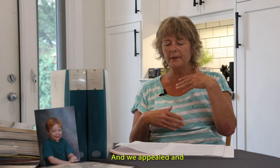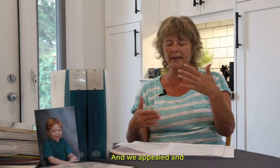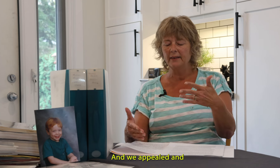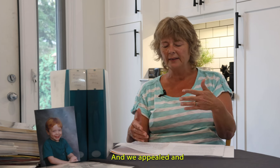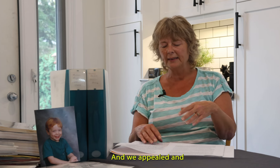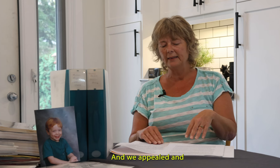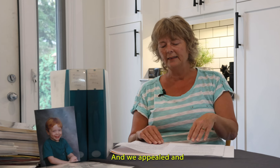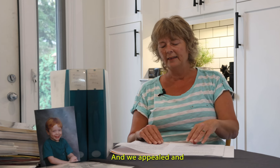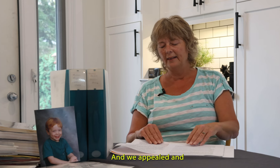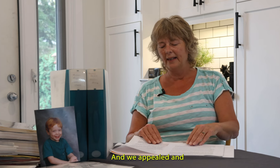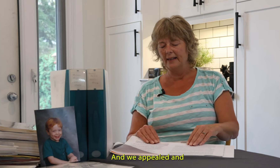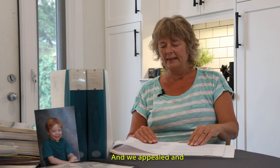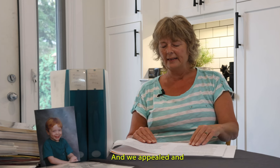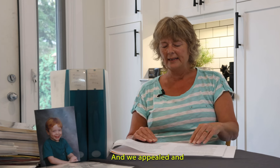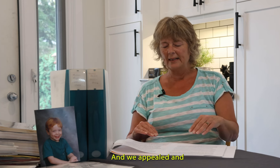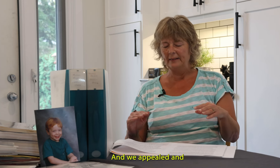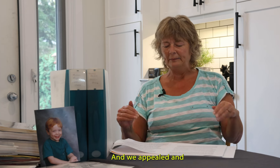appealed and, um,